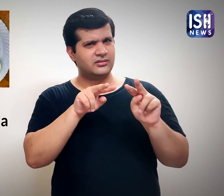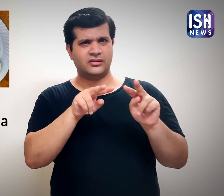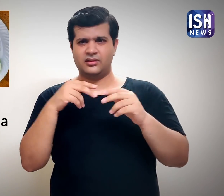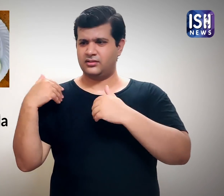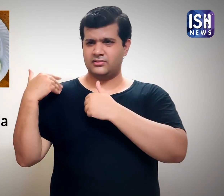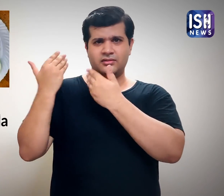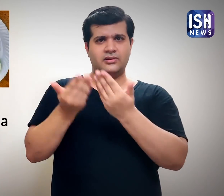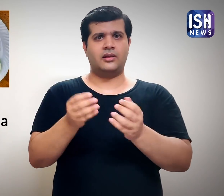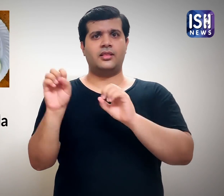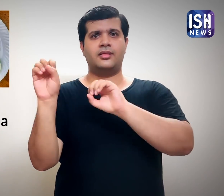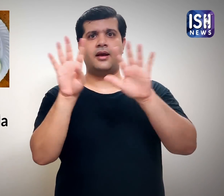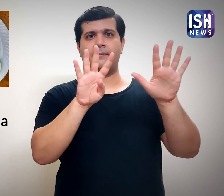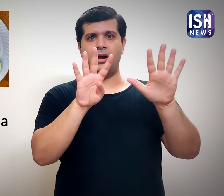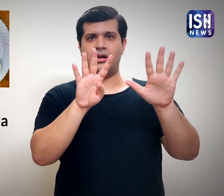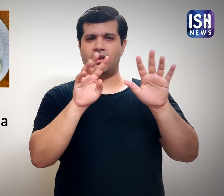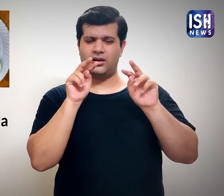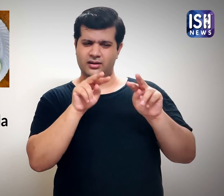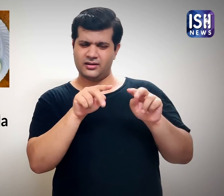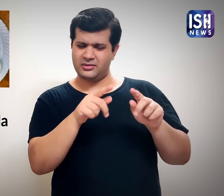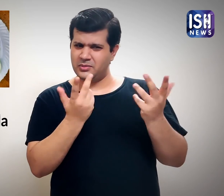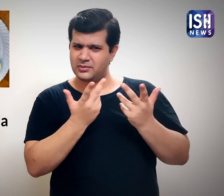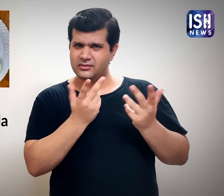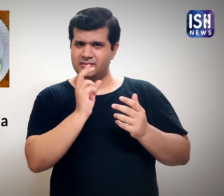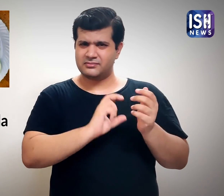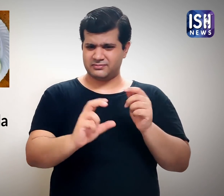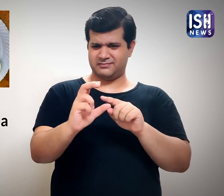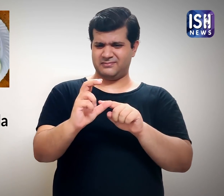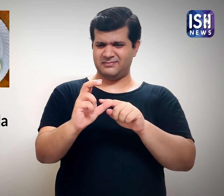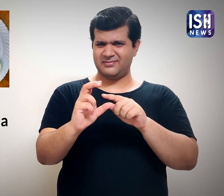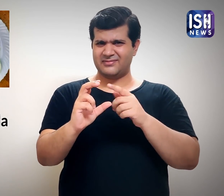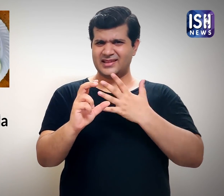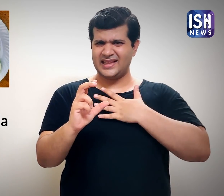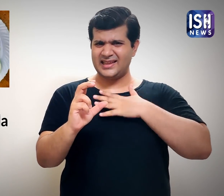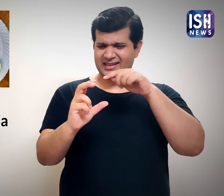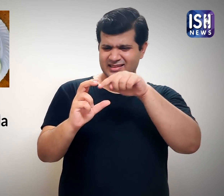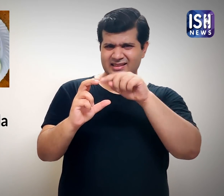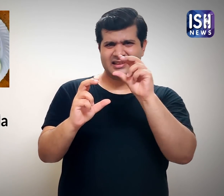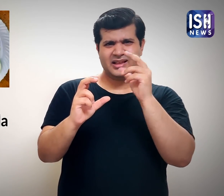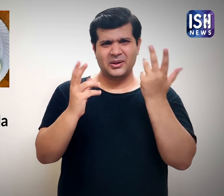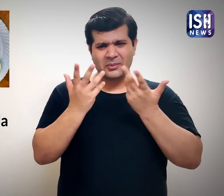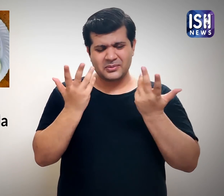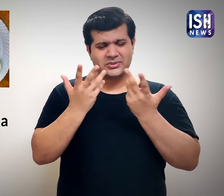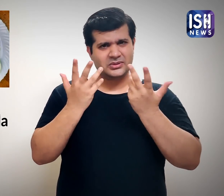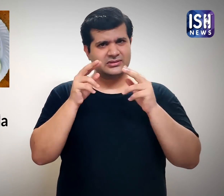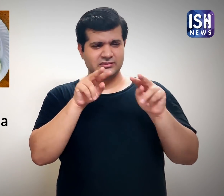Shihabuddin and his family had been seeing the eggs with green yolks since 9 months,